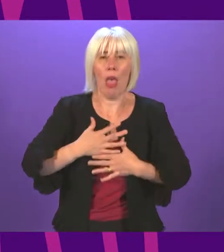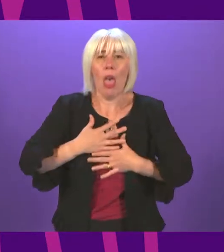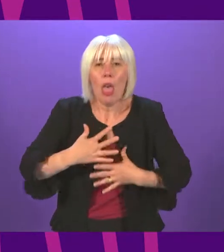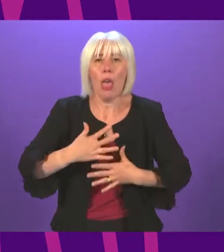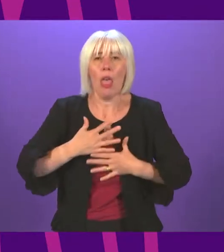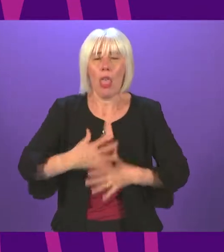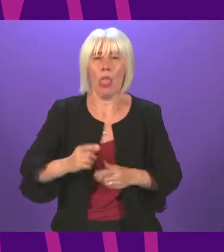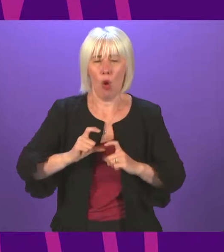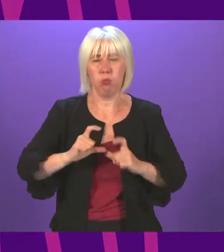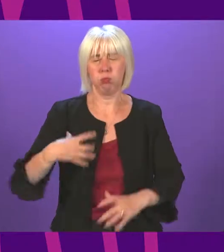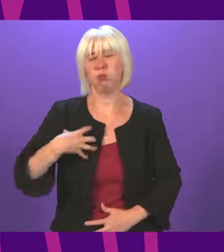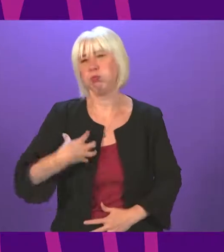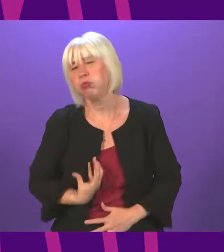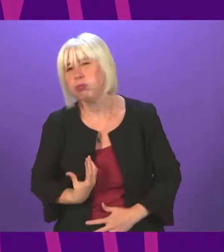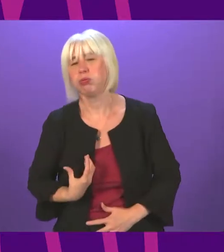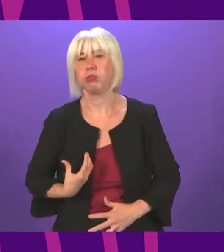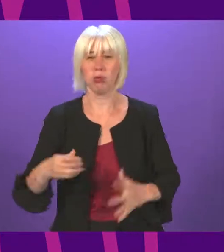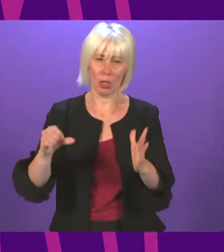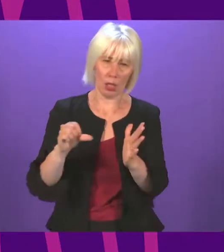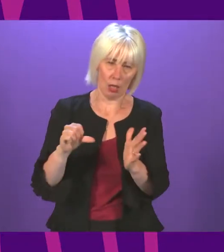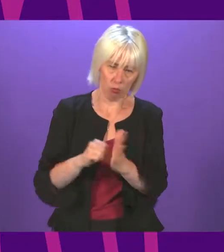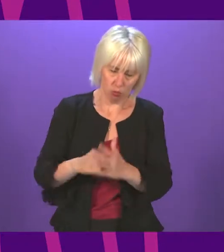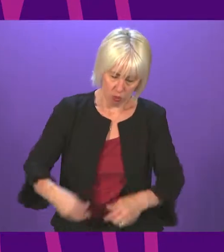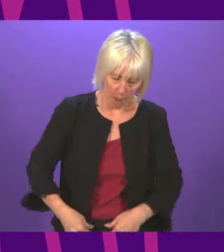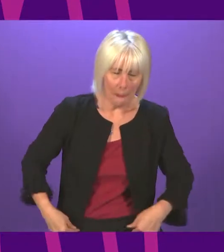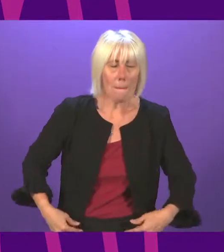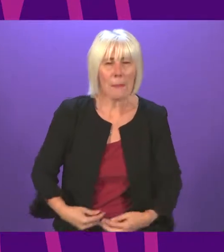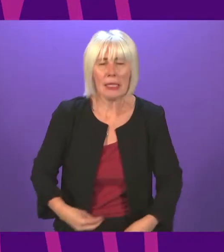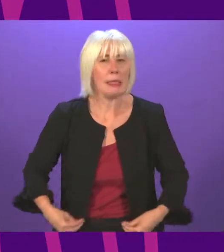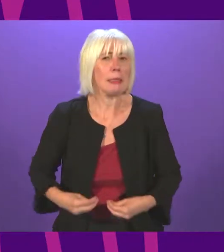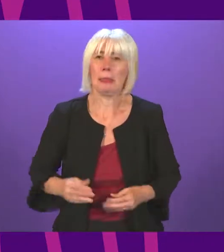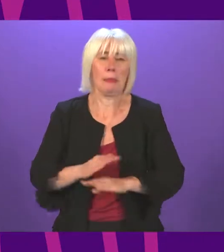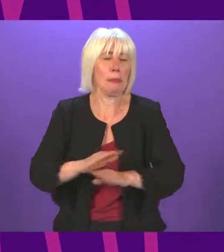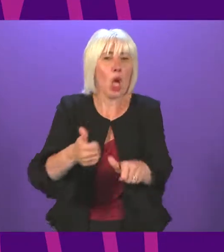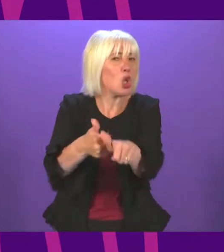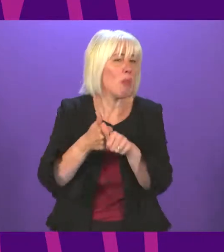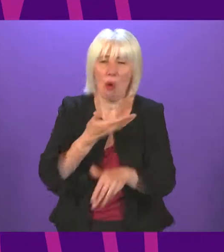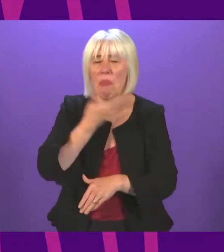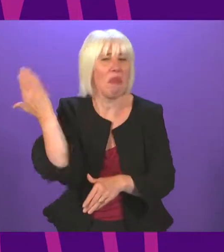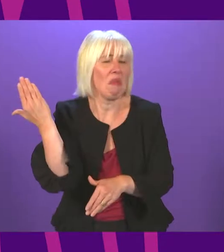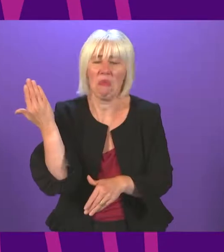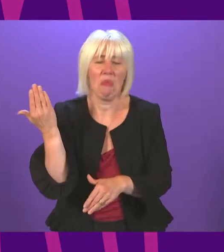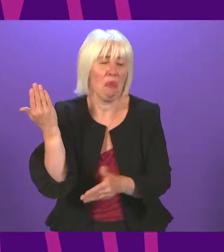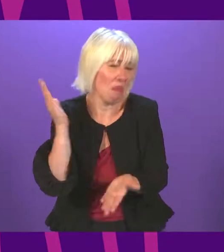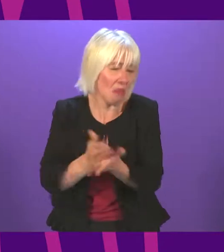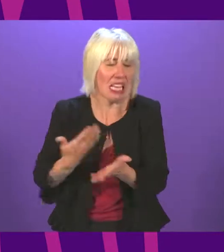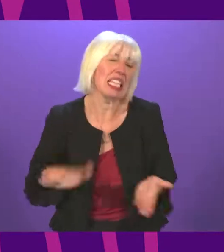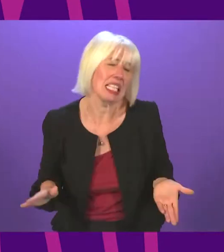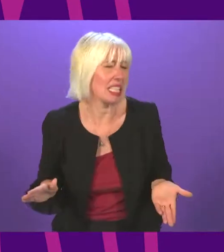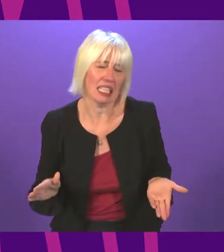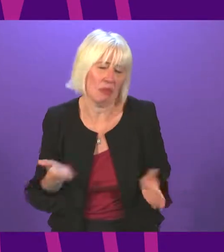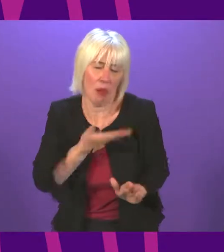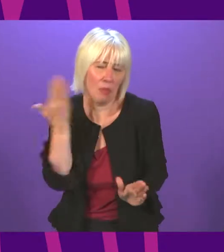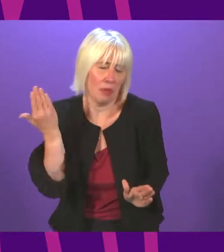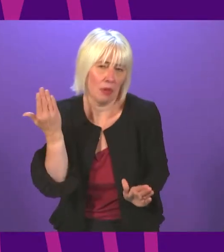chronic fatigue, gastrointestinal issues as well. They are not getting the support that they need. I'm working very